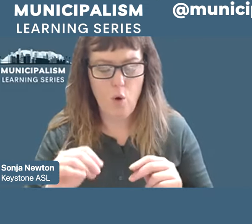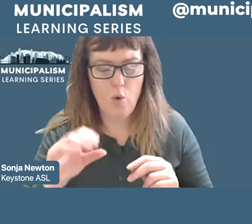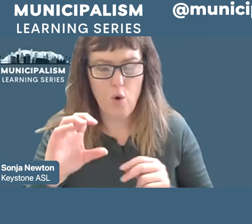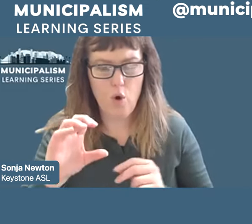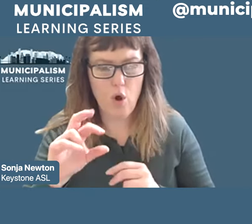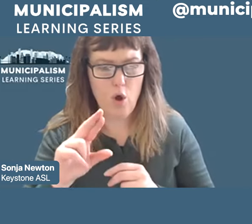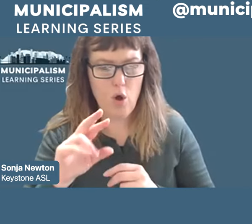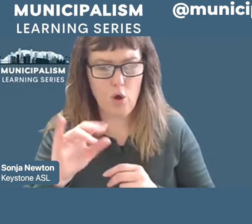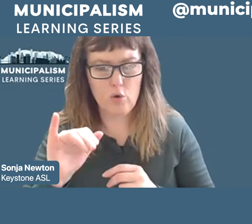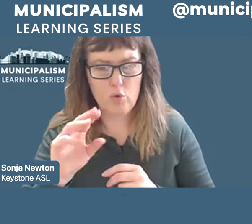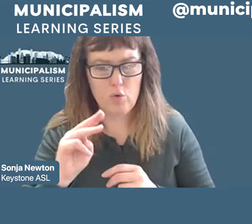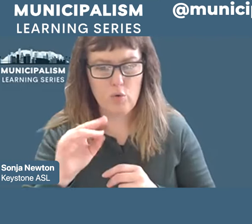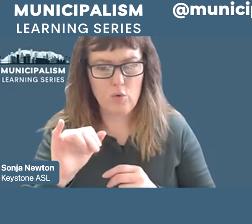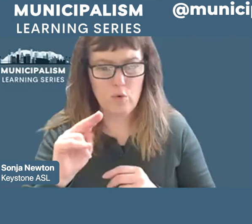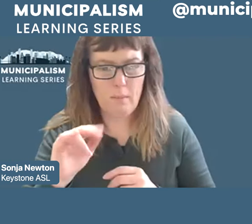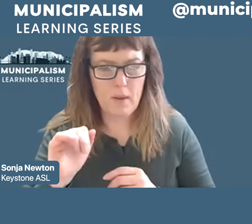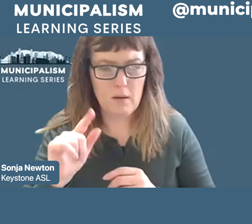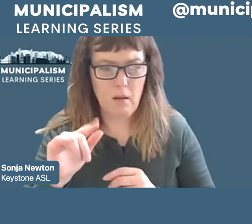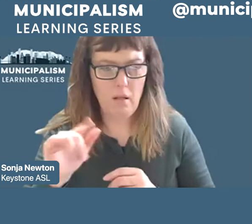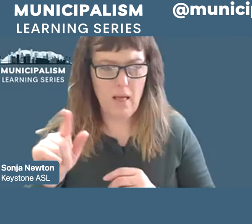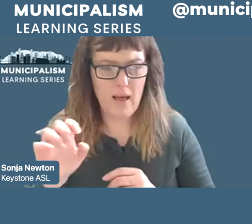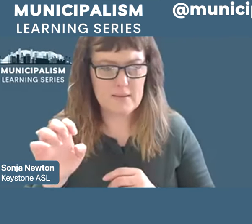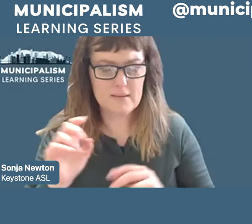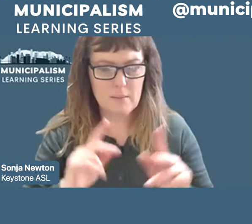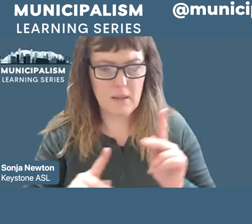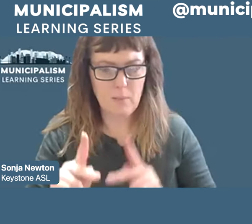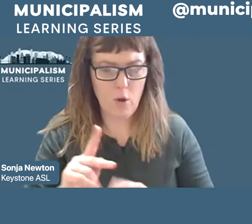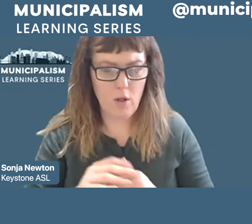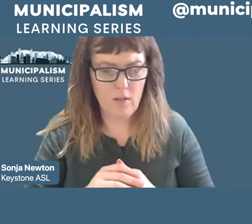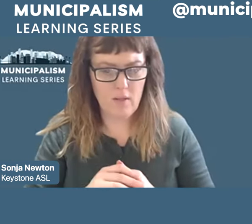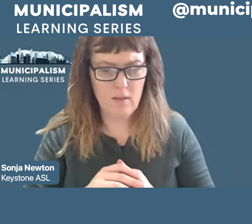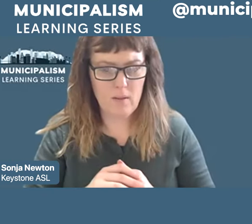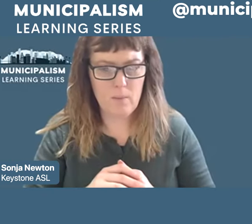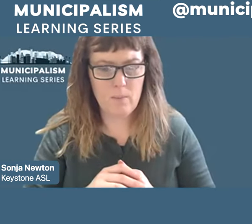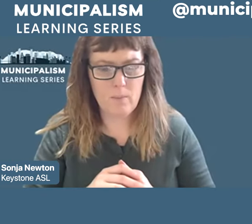really making sure that we are funding